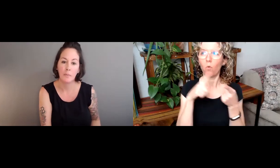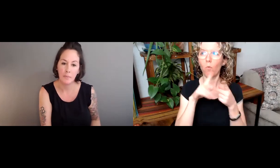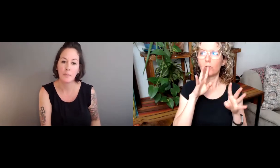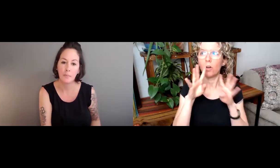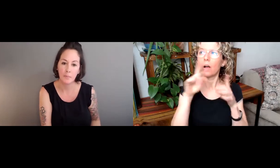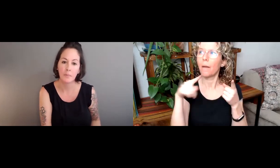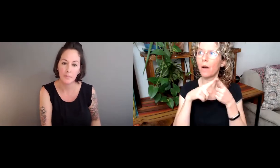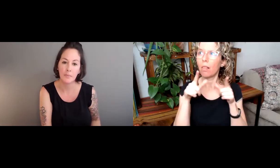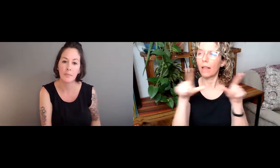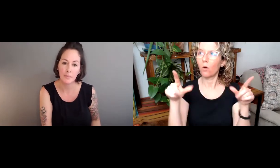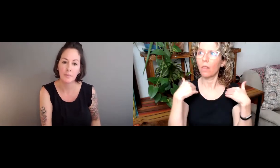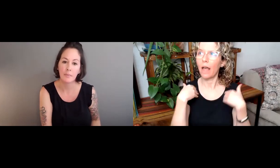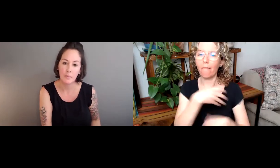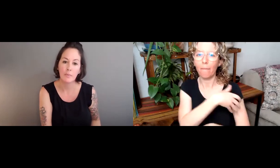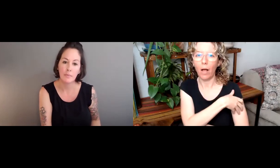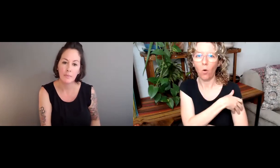think about data mining.